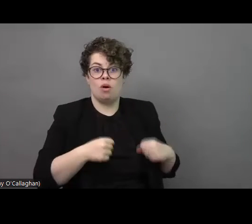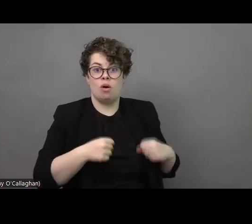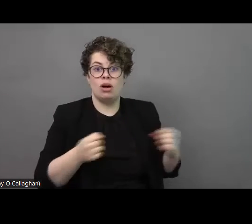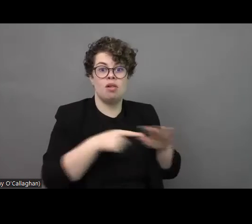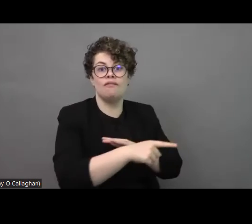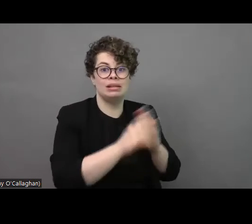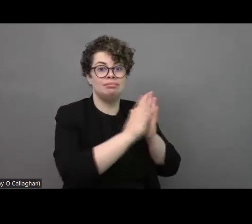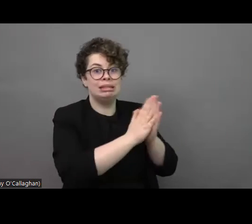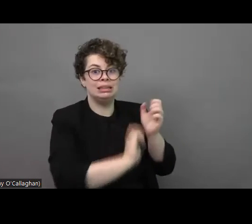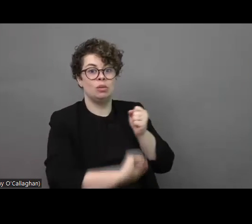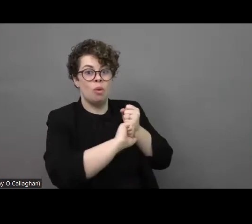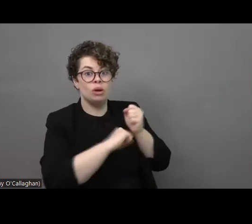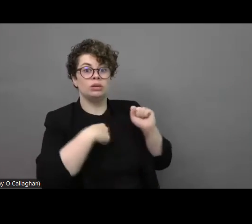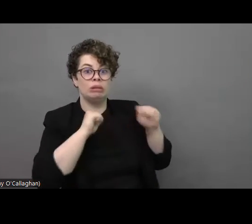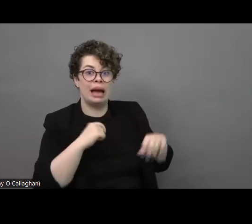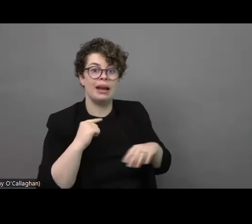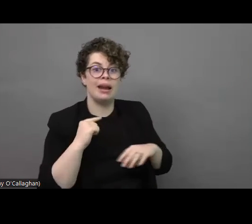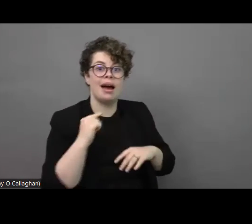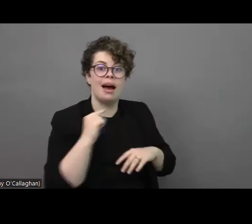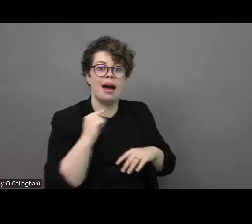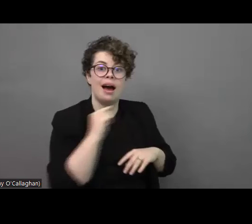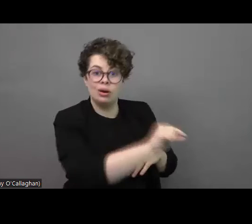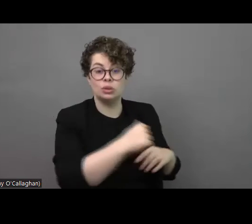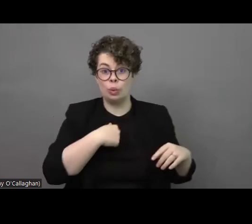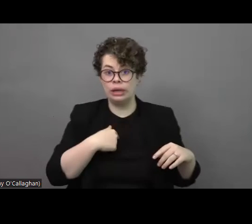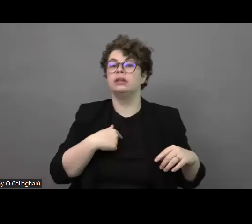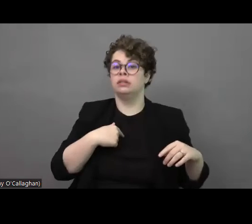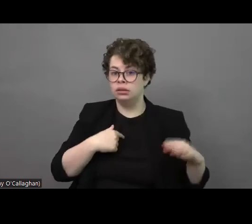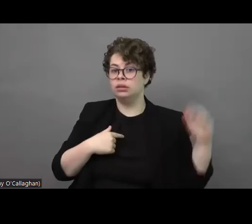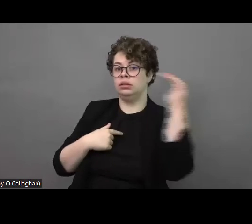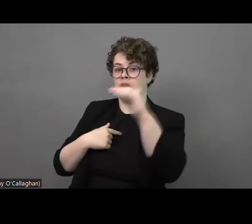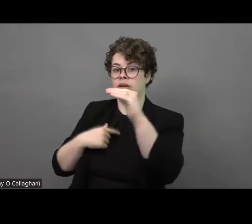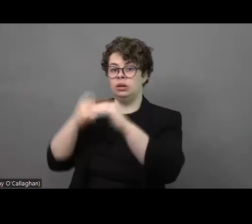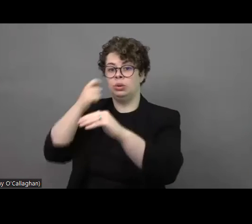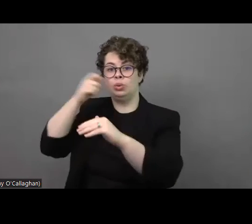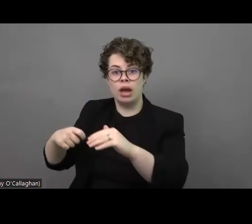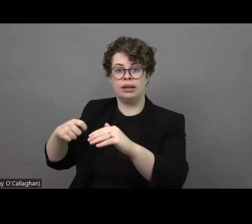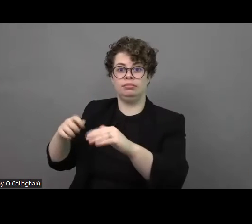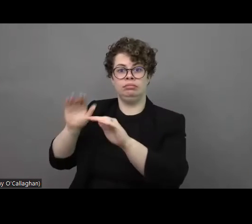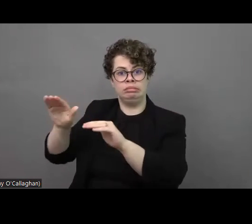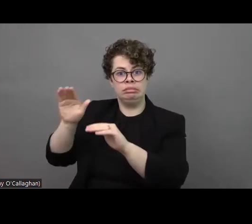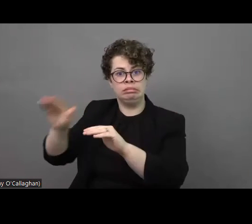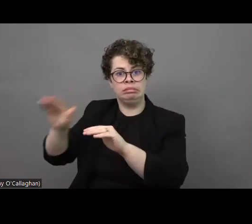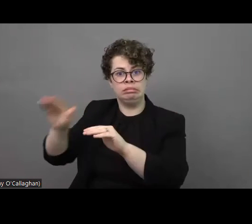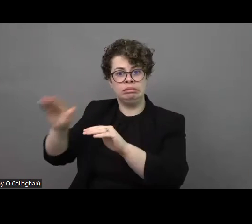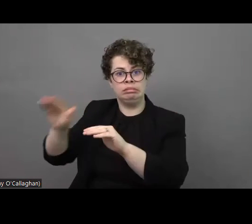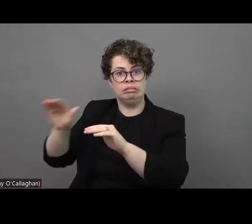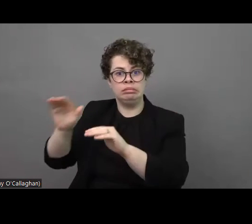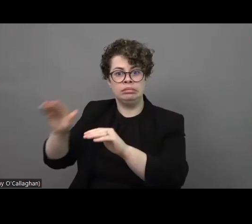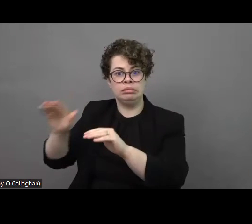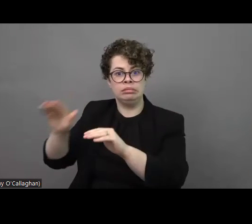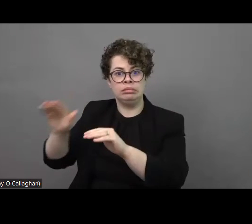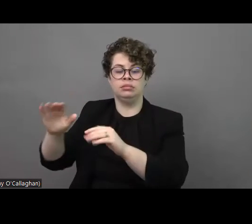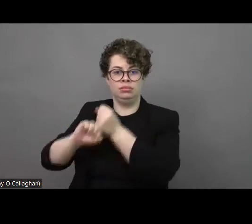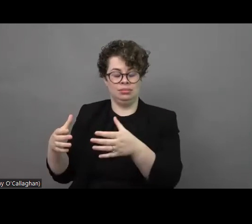and they need to provide their support so from ukrainian side we have people who are working together with the